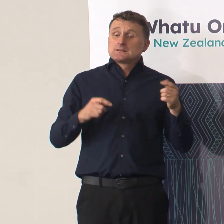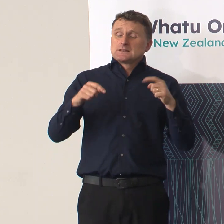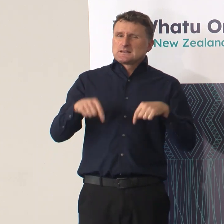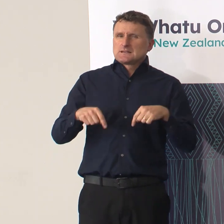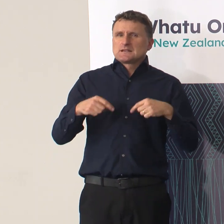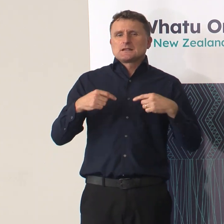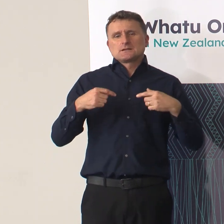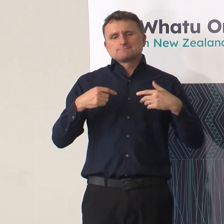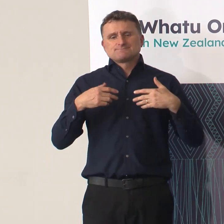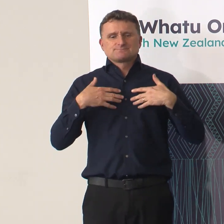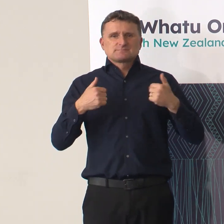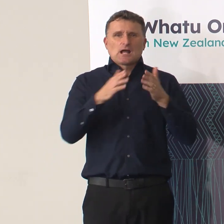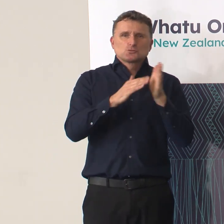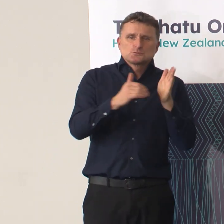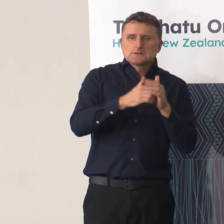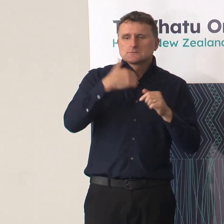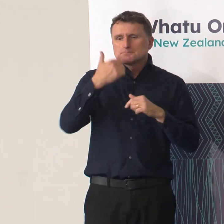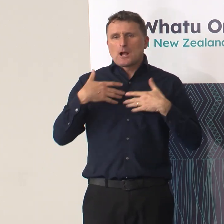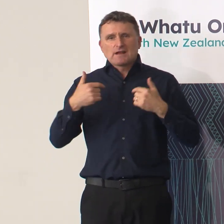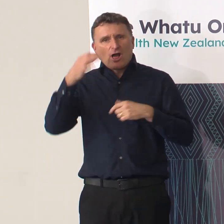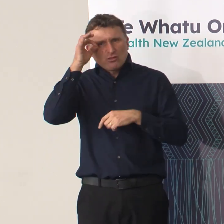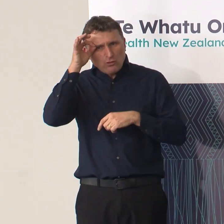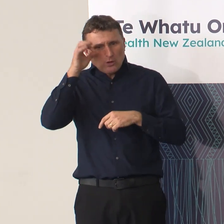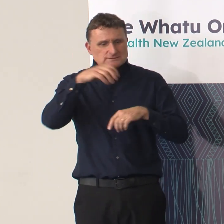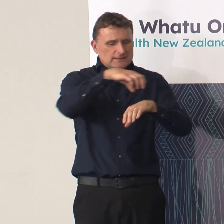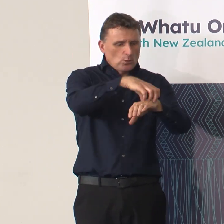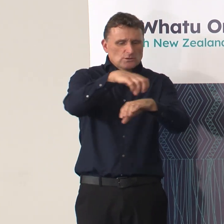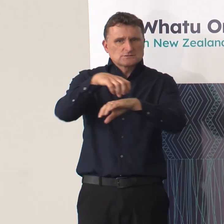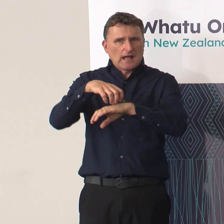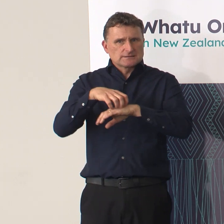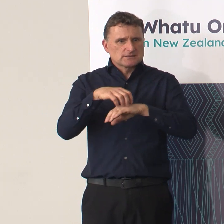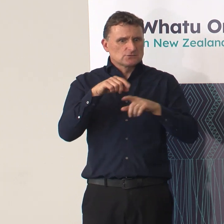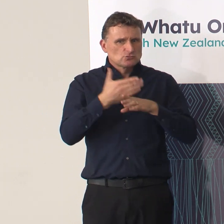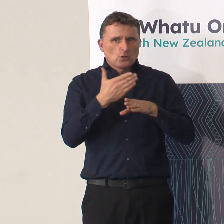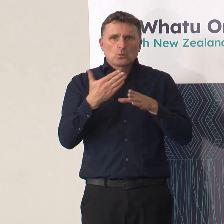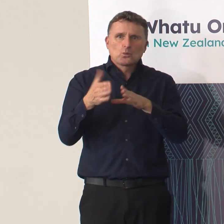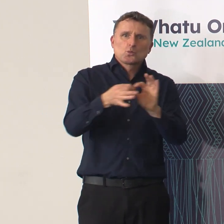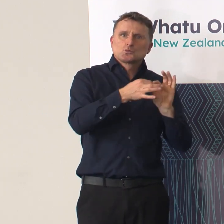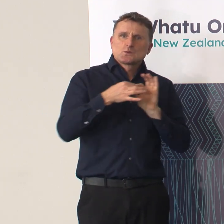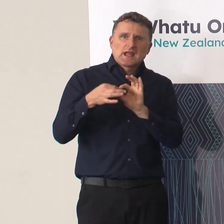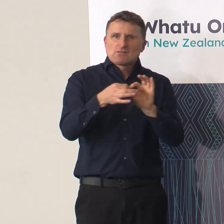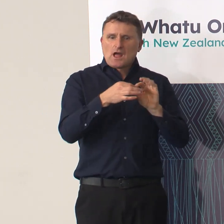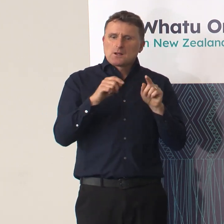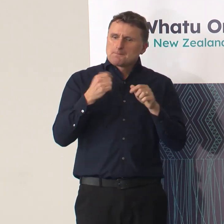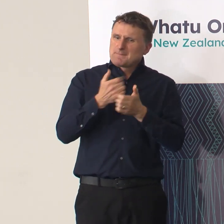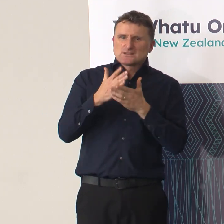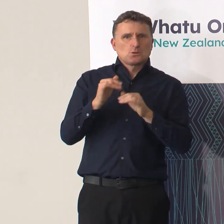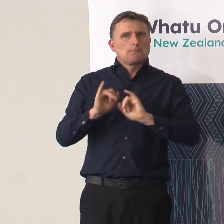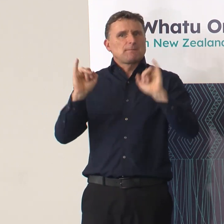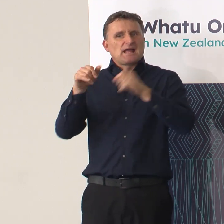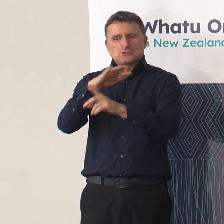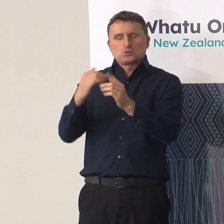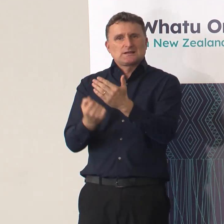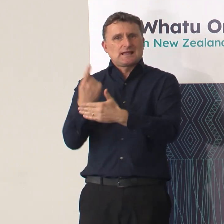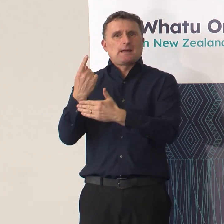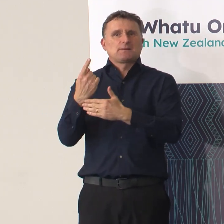imperative. To make sure that cases that are so simply preventable, and of course our aroha goes out to the whānau and to that gentleman,